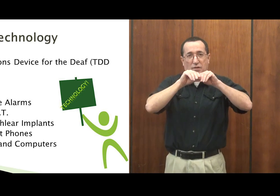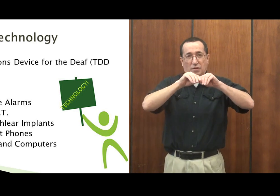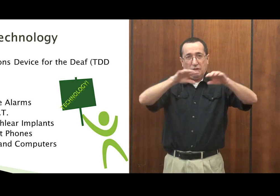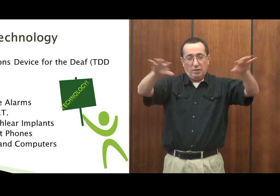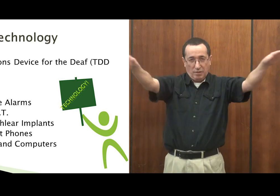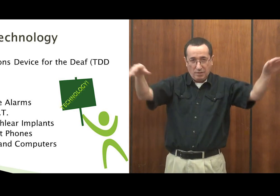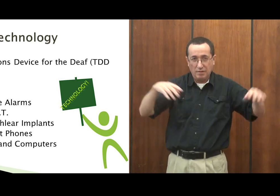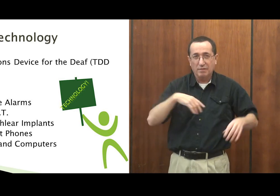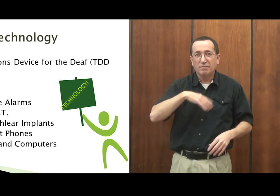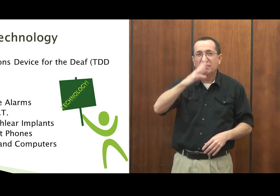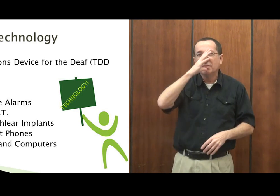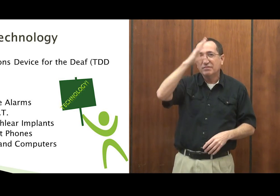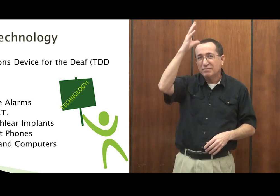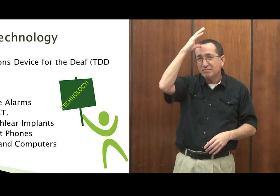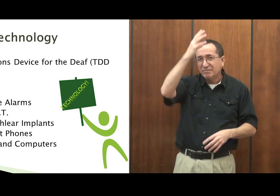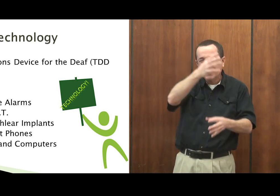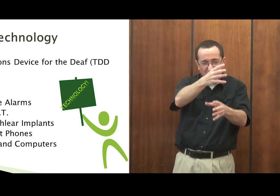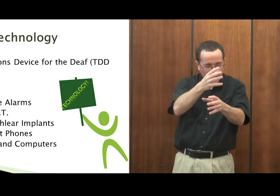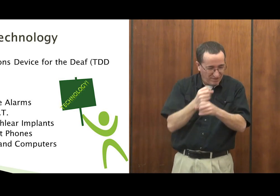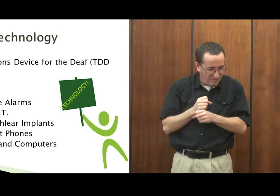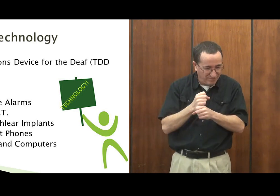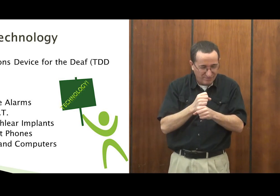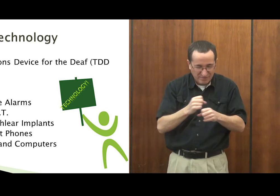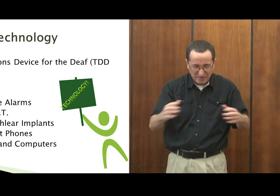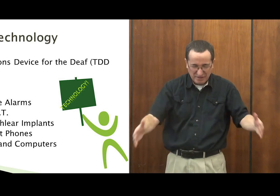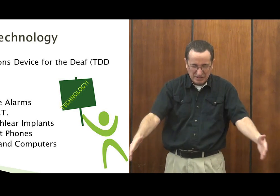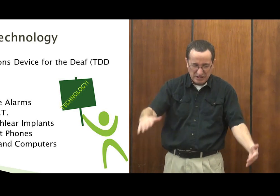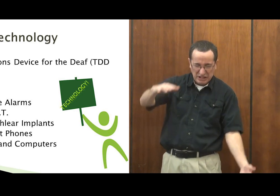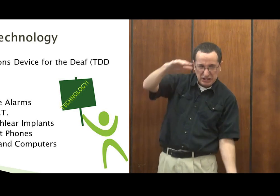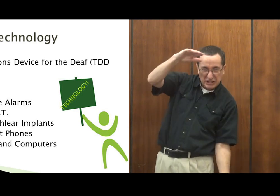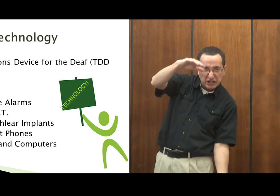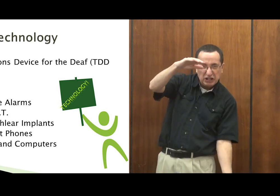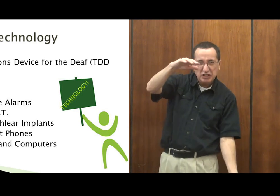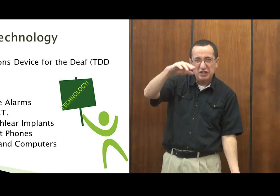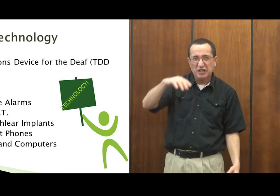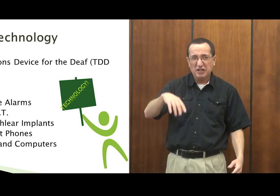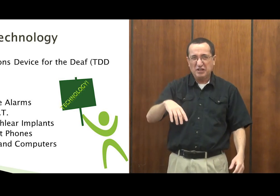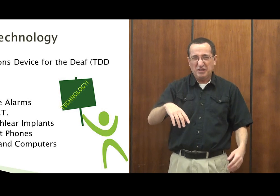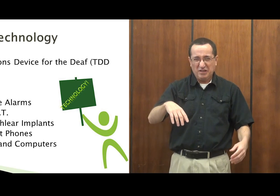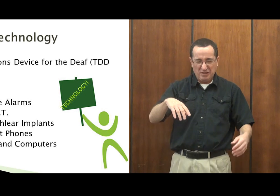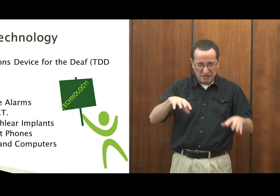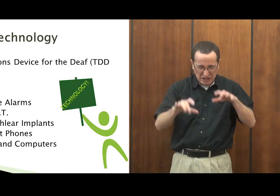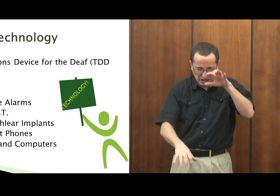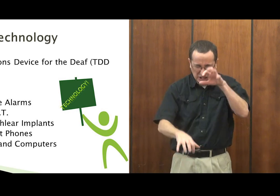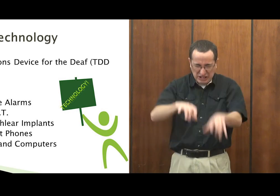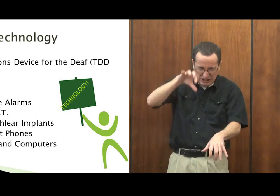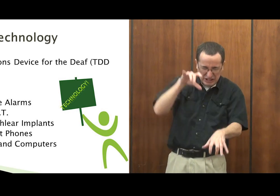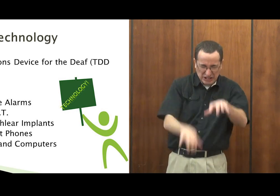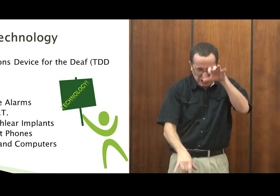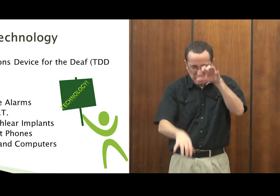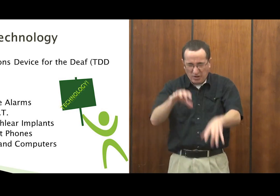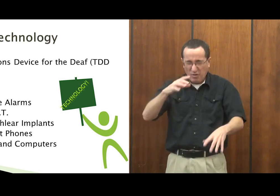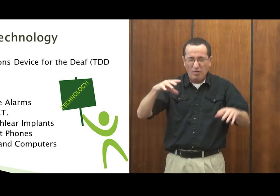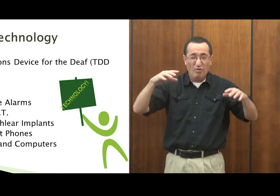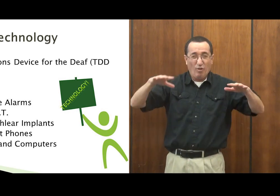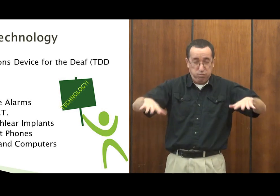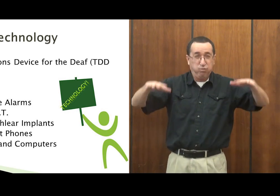my parents had one. And it was this huge monster of a machine. It just hummed. It was